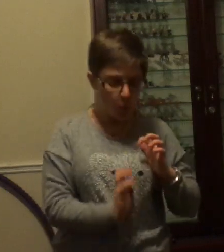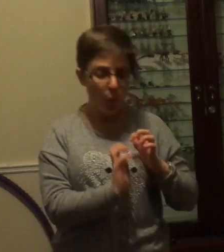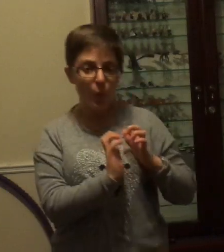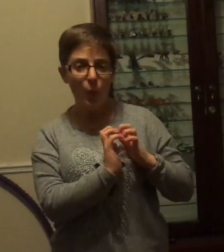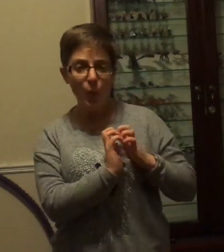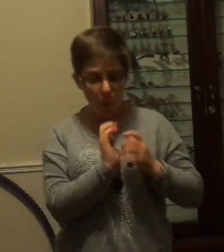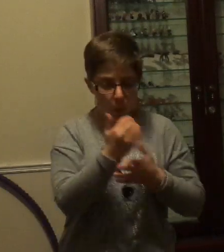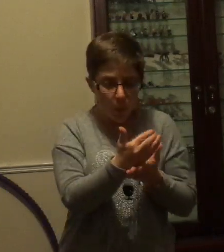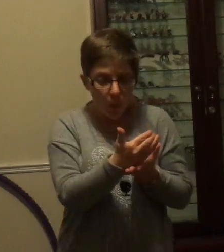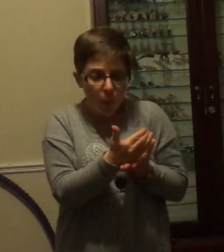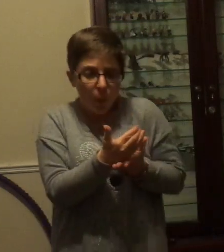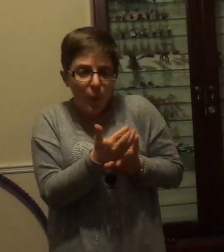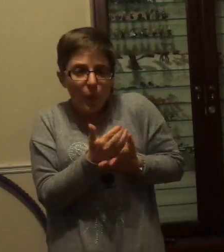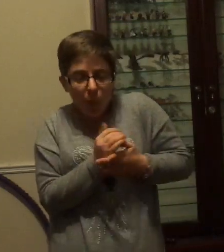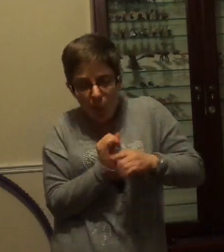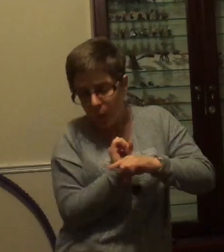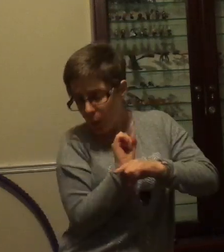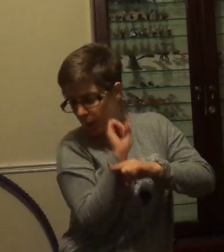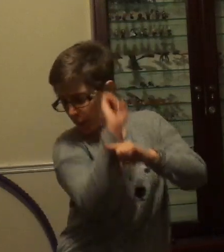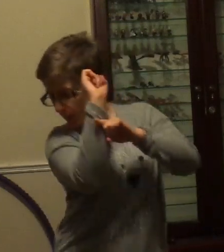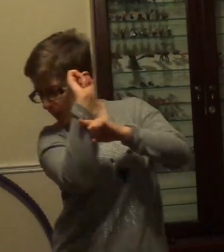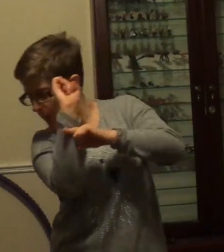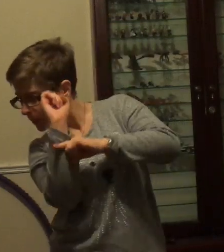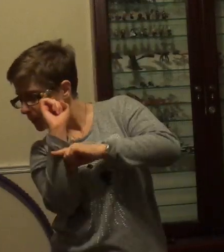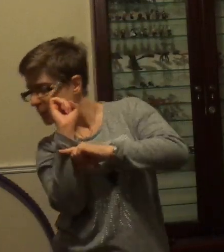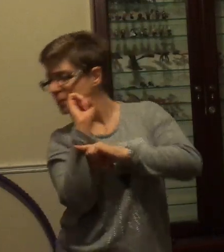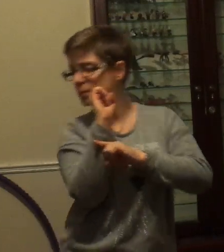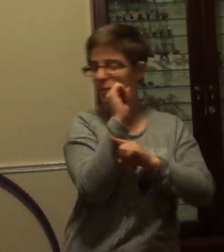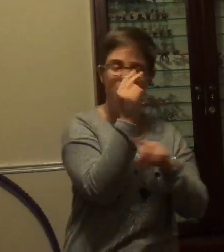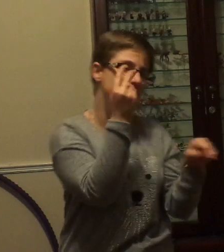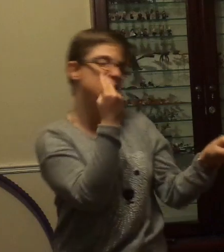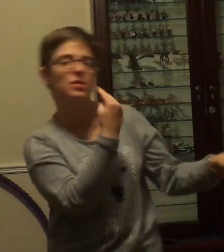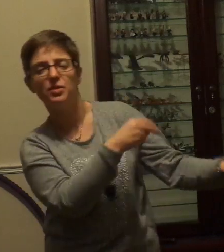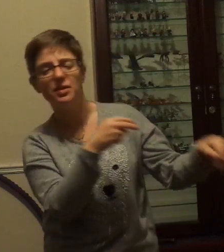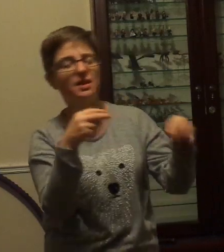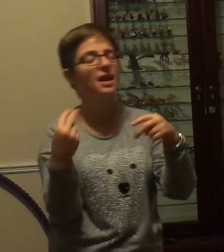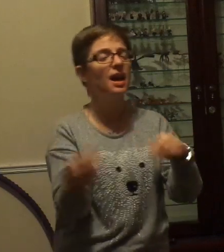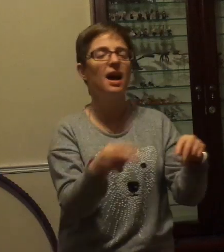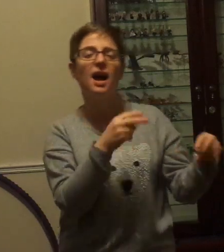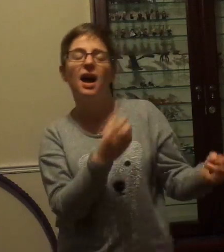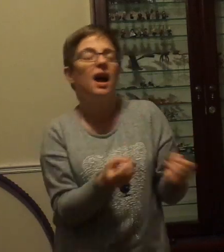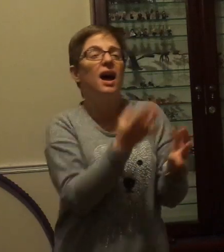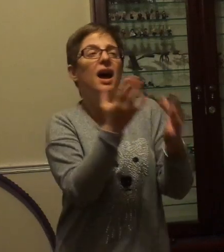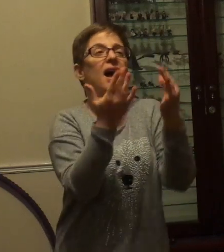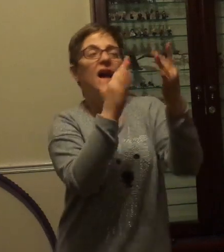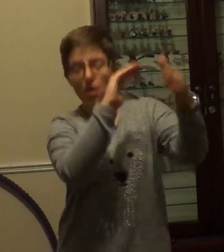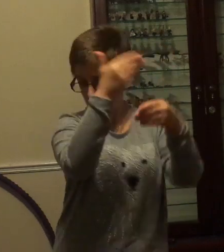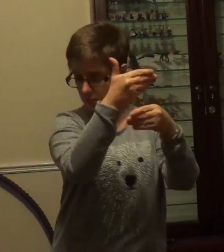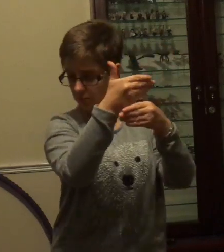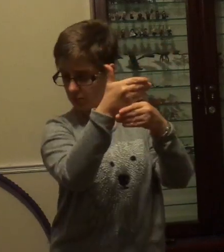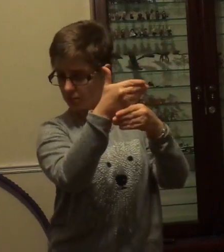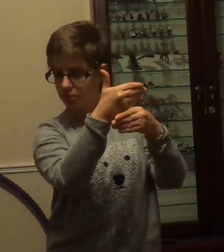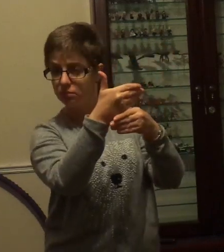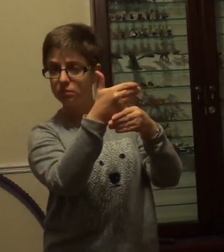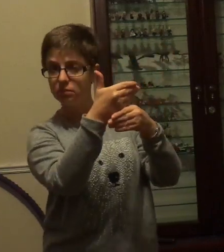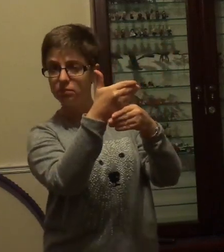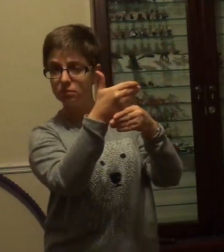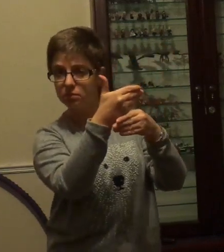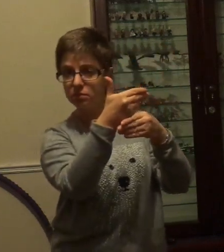that never learns to dance. It's the